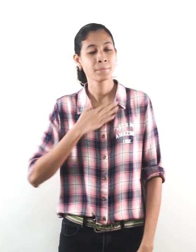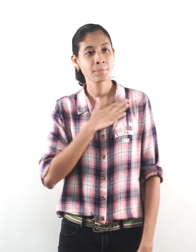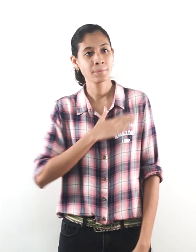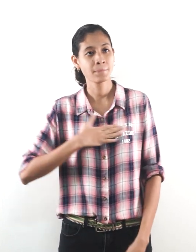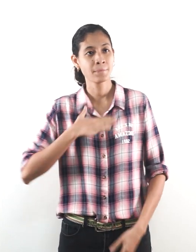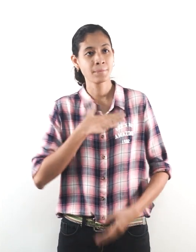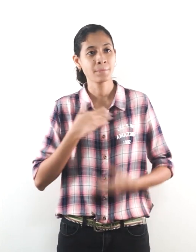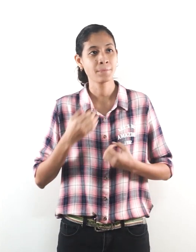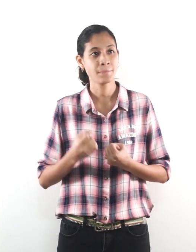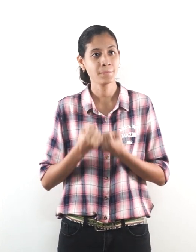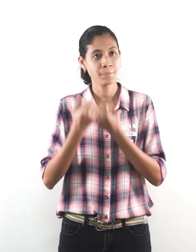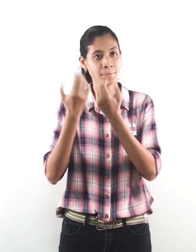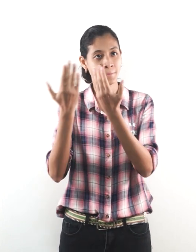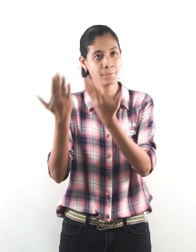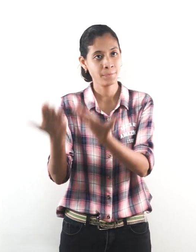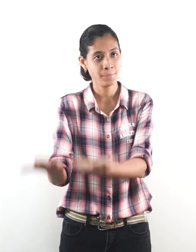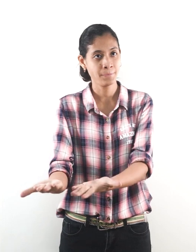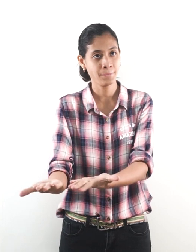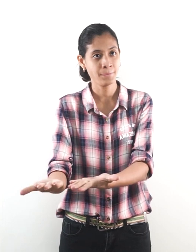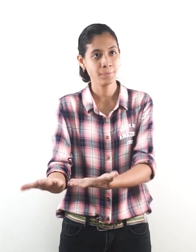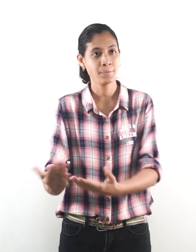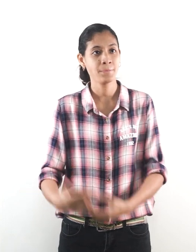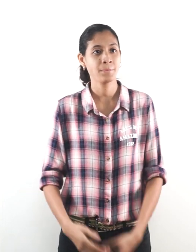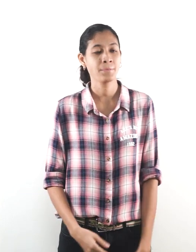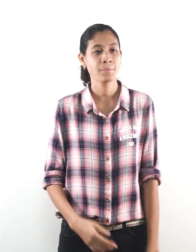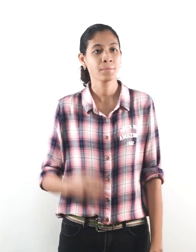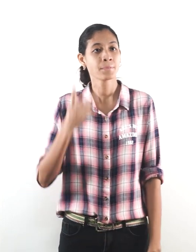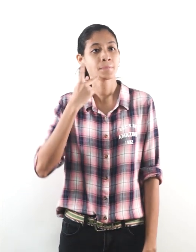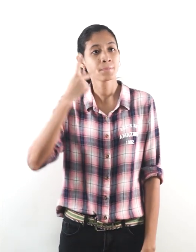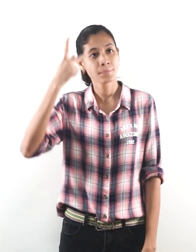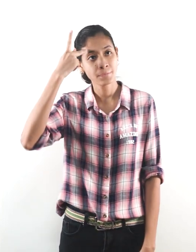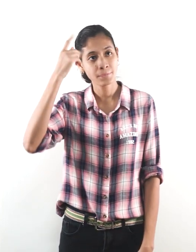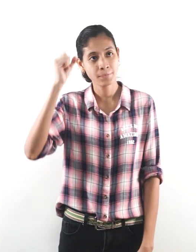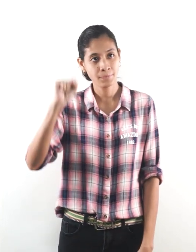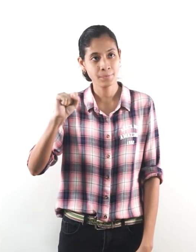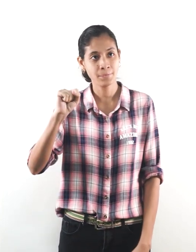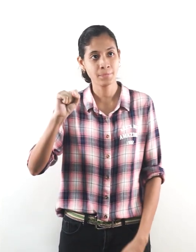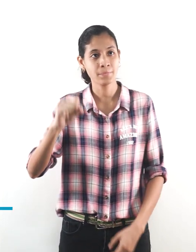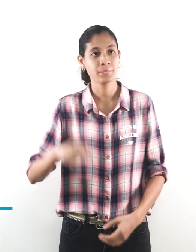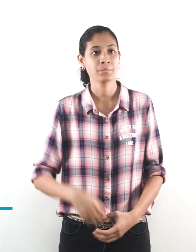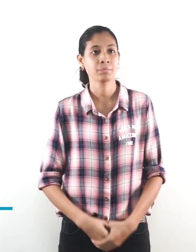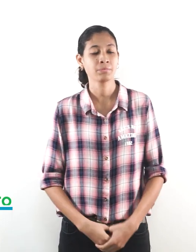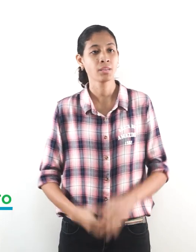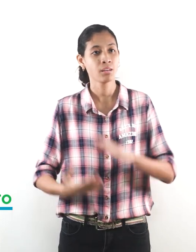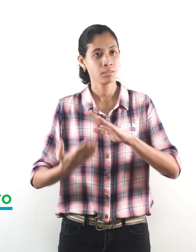Please give parents community